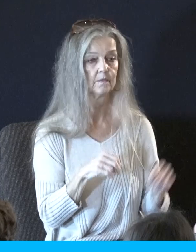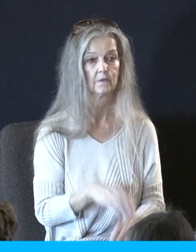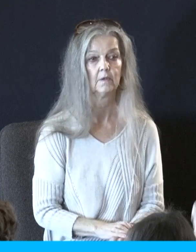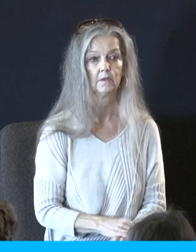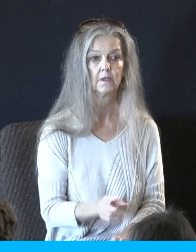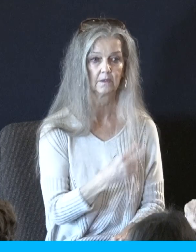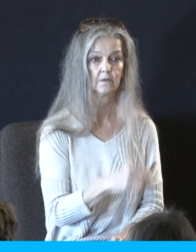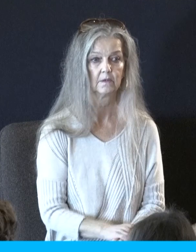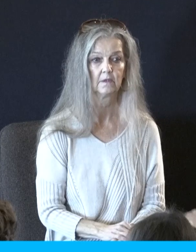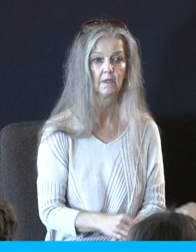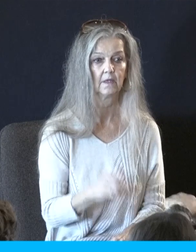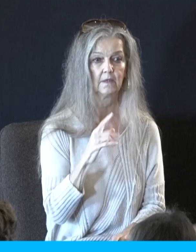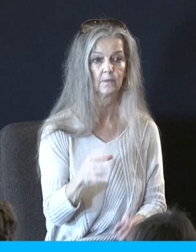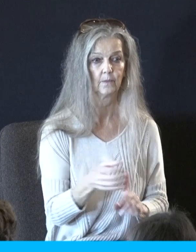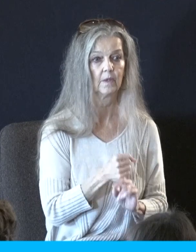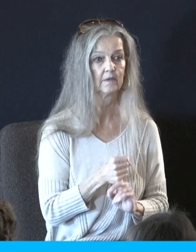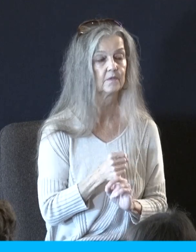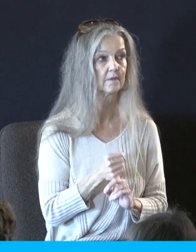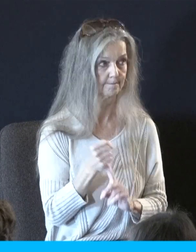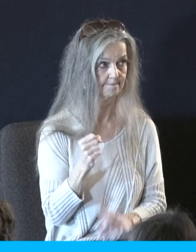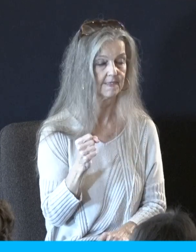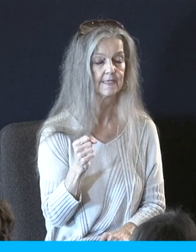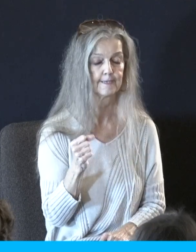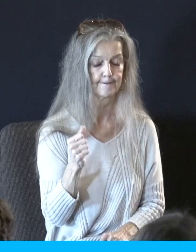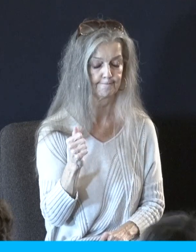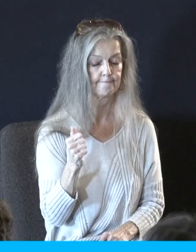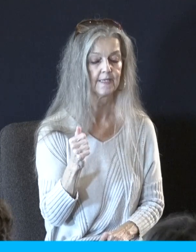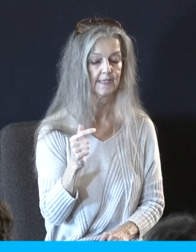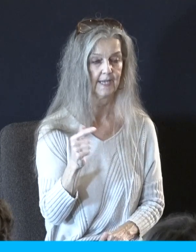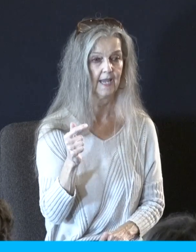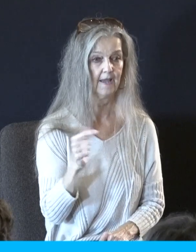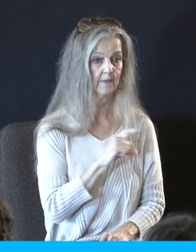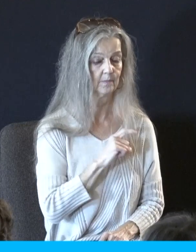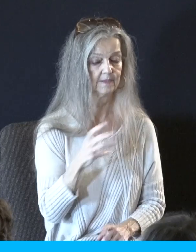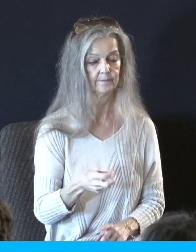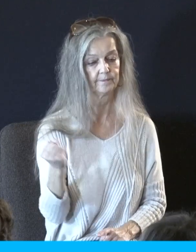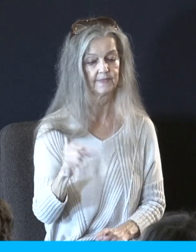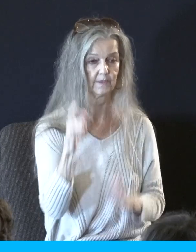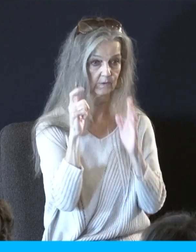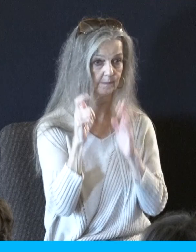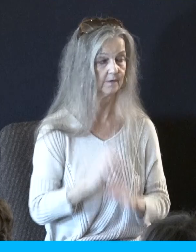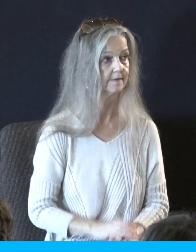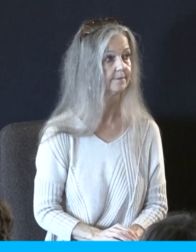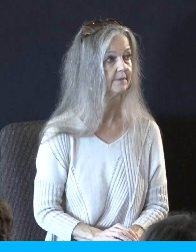and their photos and videos were confiscated by the Saudi police. Their evidence was lost.